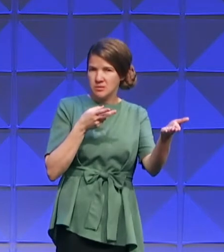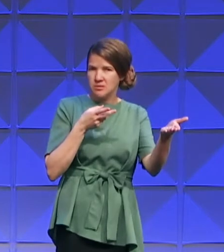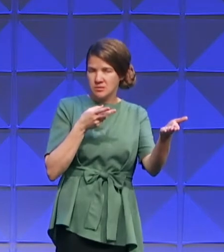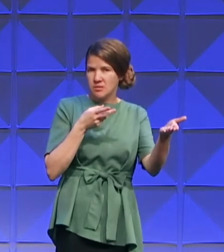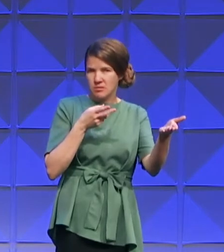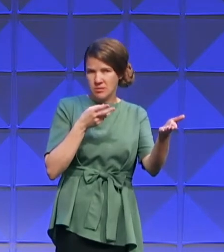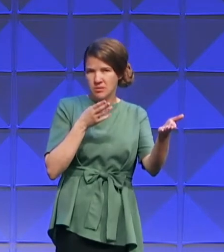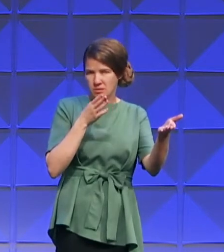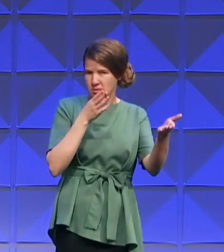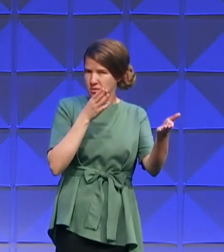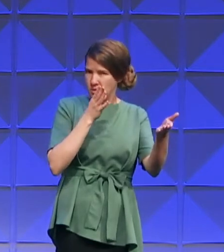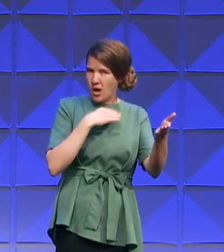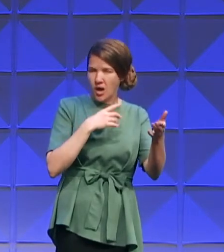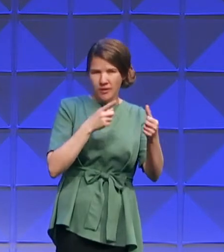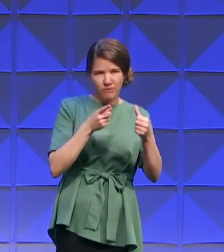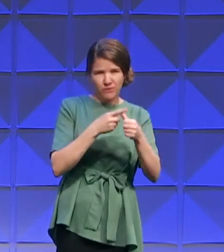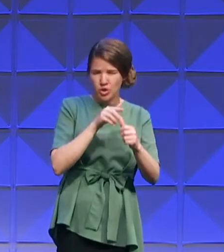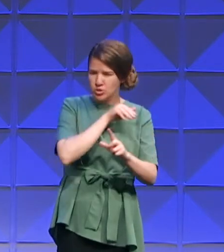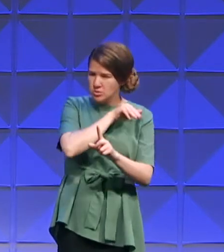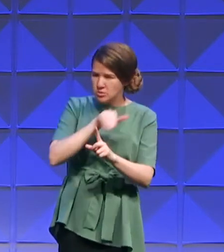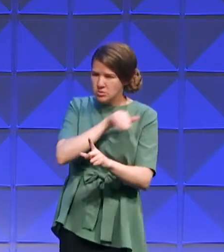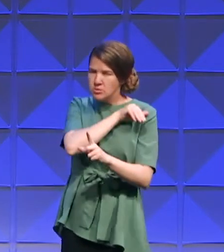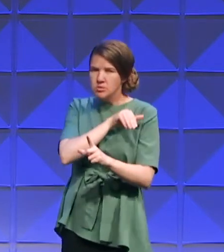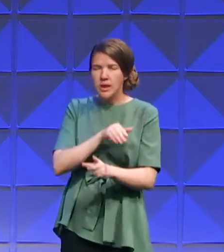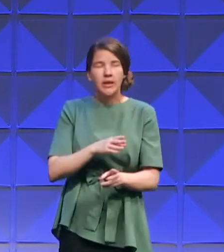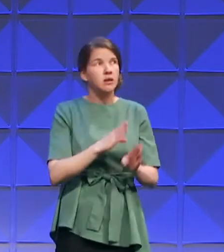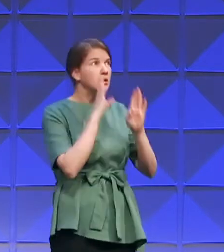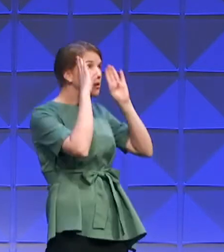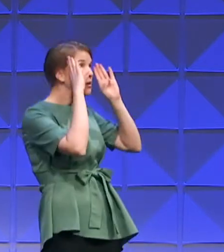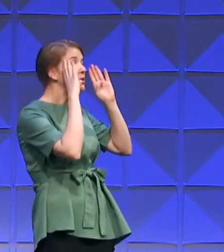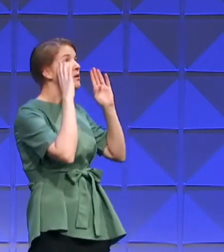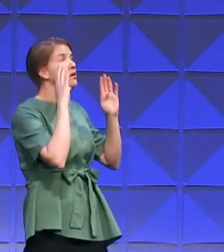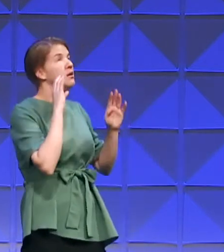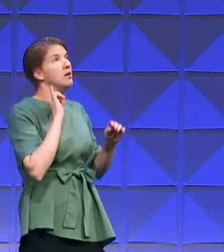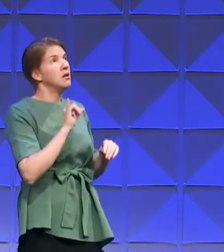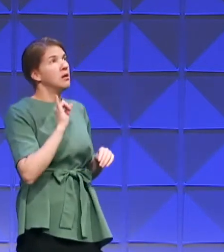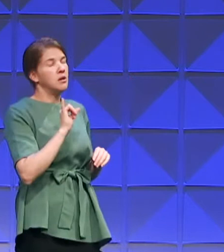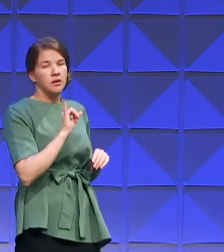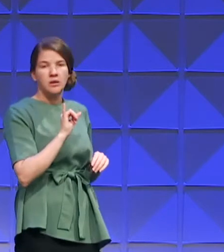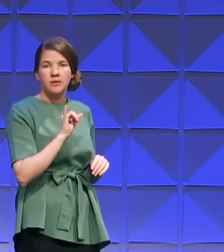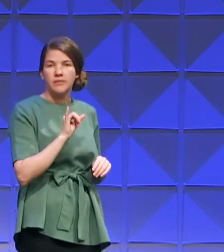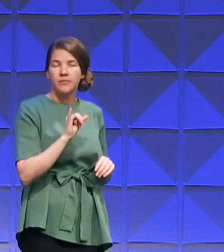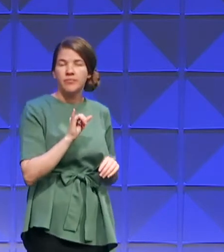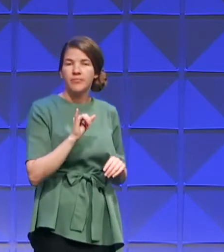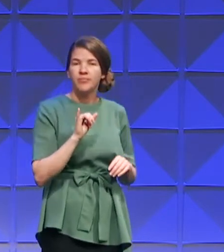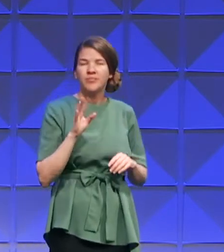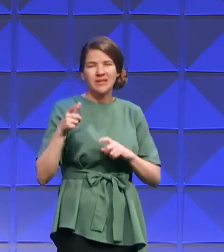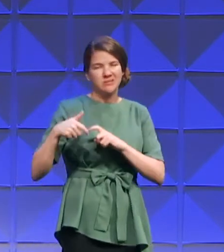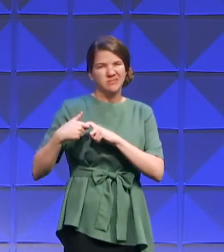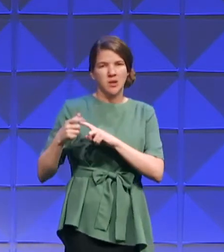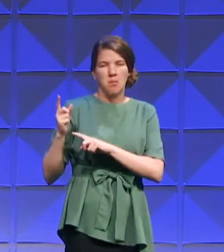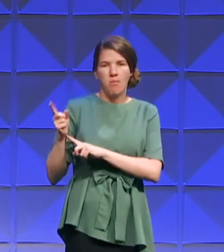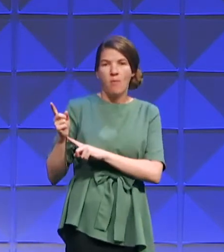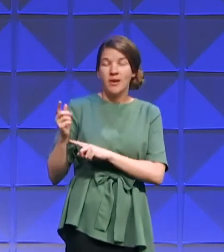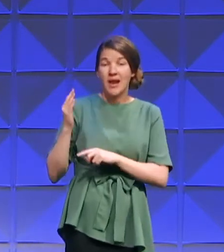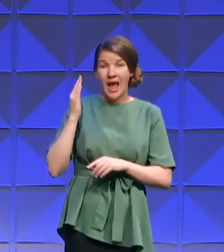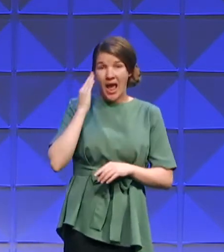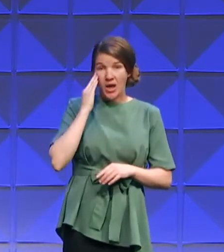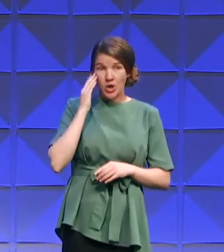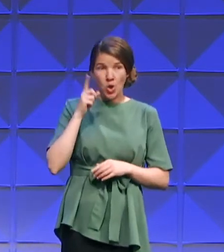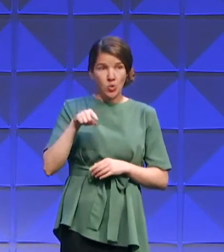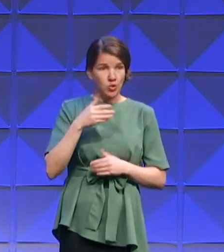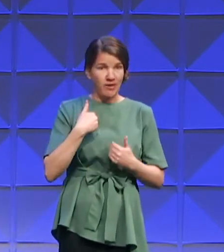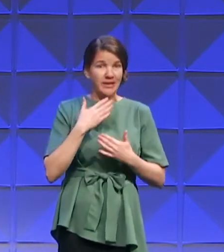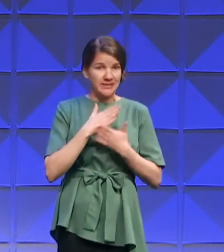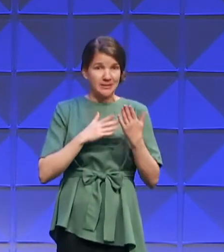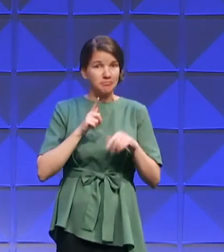voice originally spoke to him, and he heard God's voice. Now, I'll take just a moment. I know we've had some time to think about home